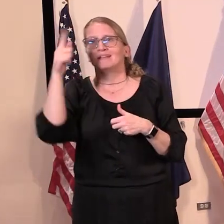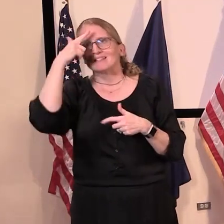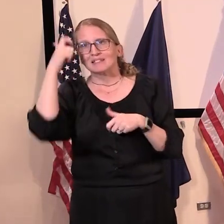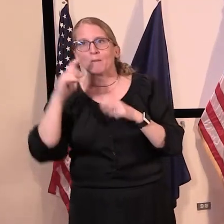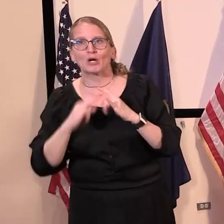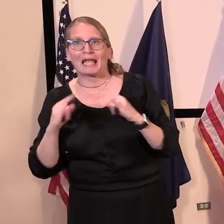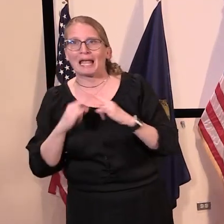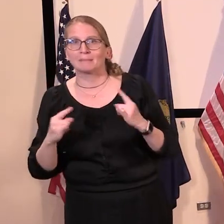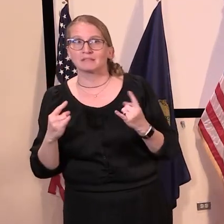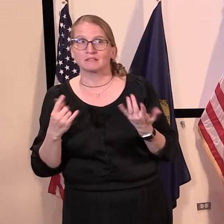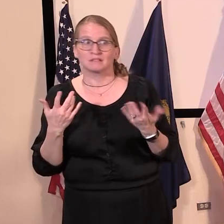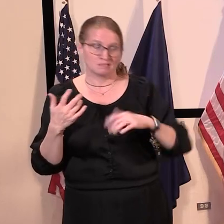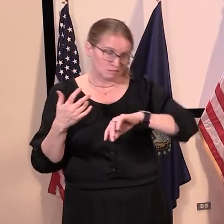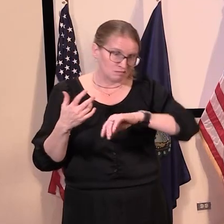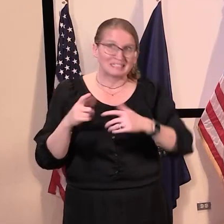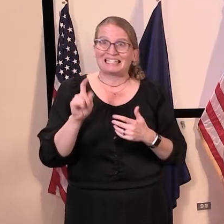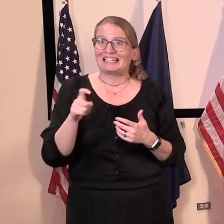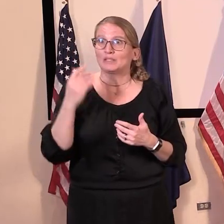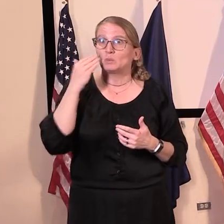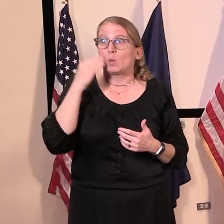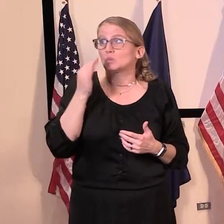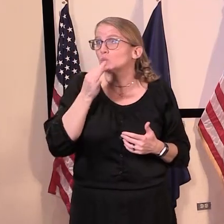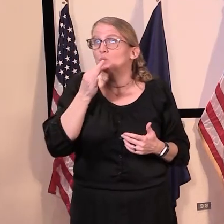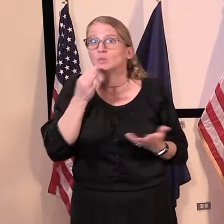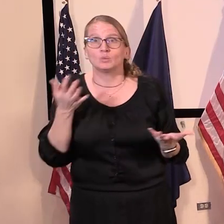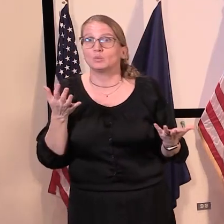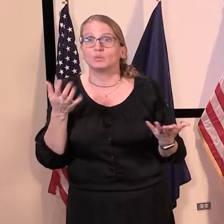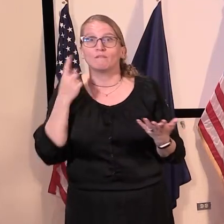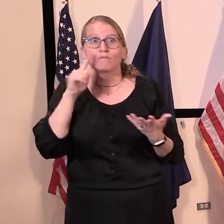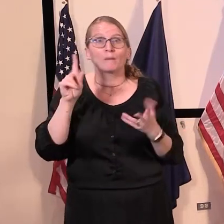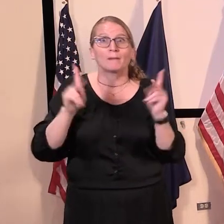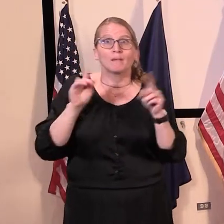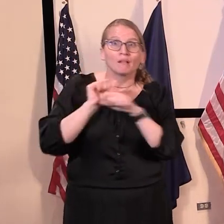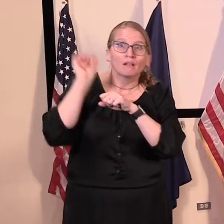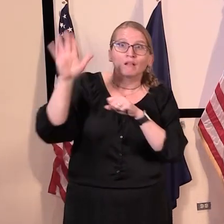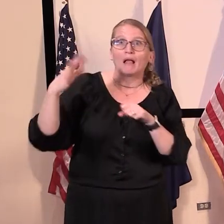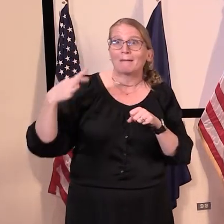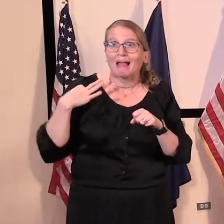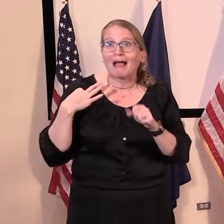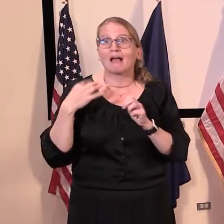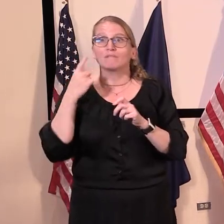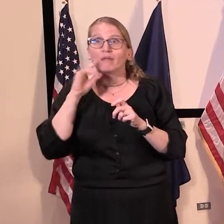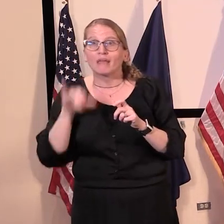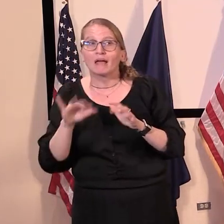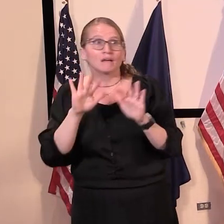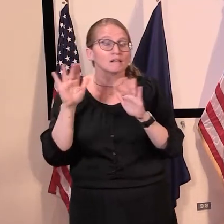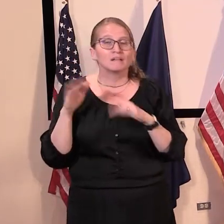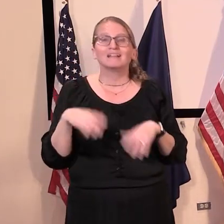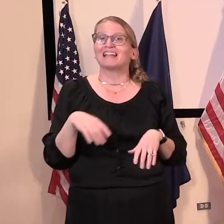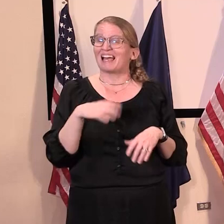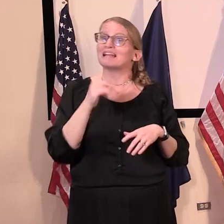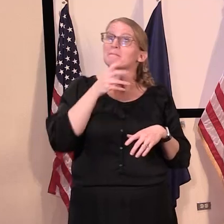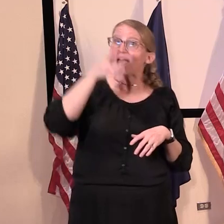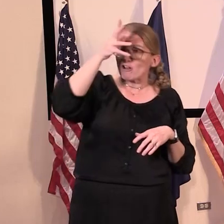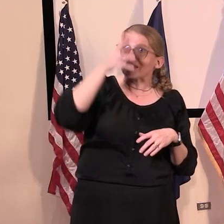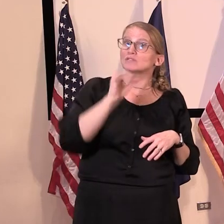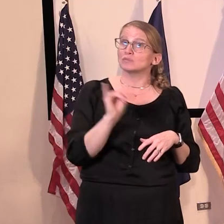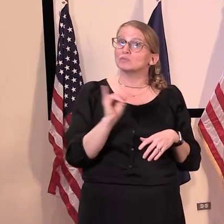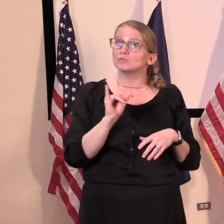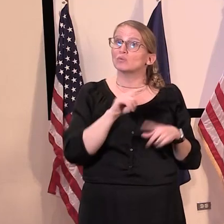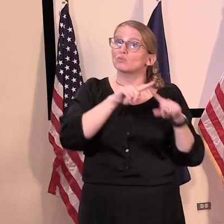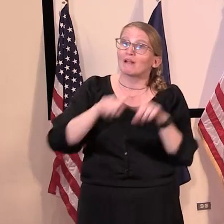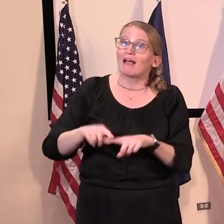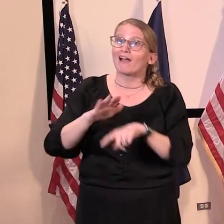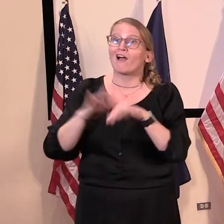uh, have to, uh, know sooner rather than later, as well as parents who have been counting on this as well, uh, for some childcare,